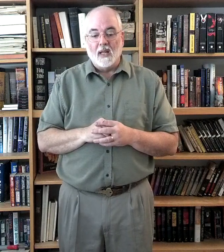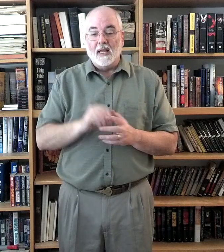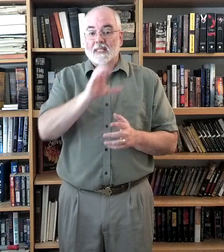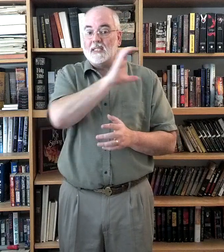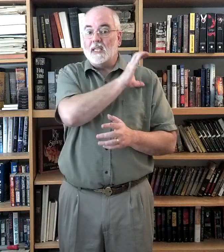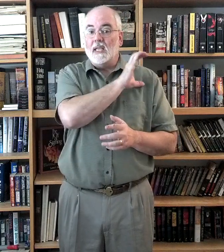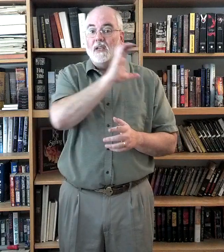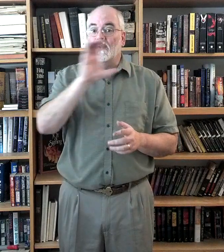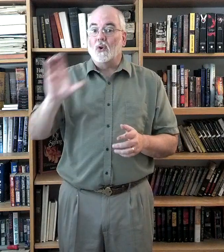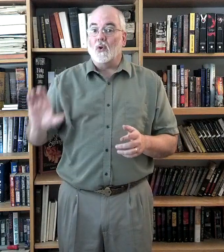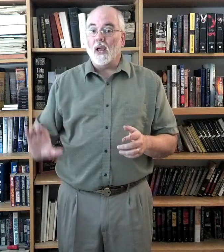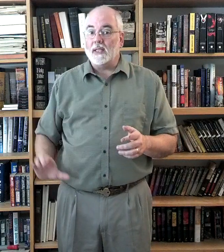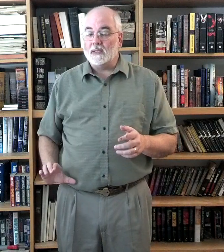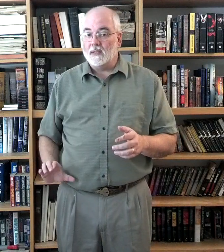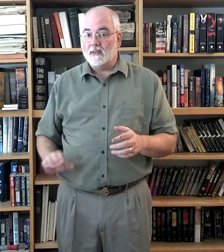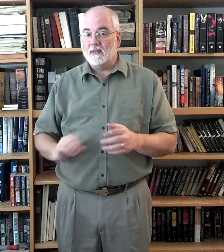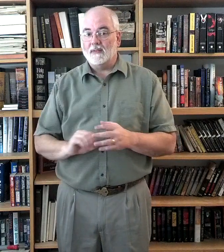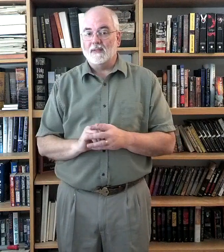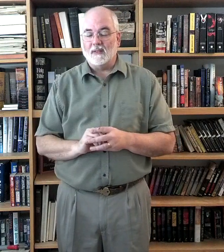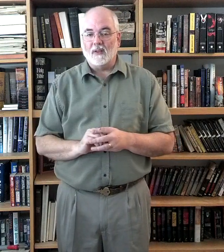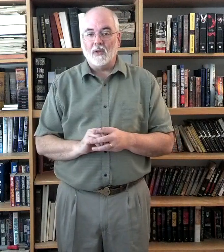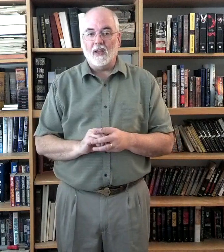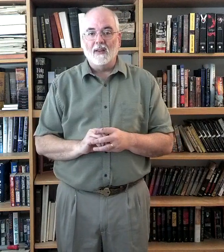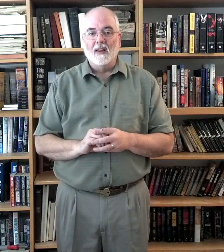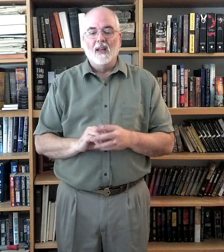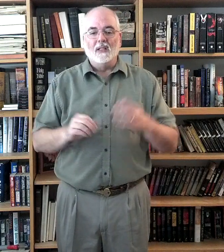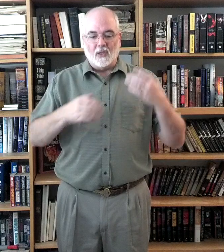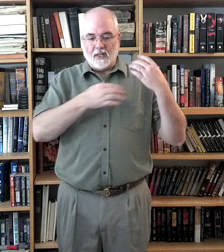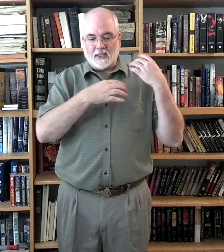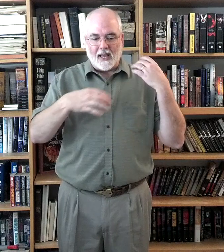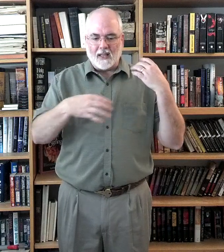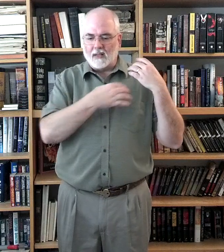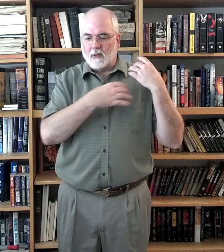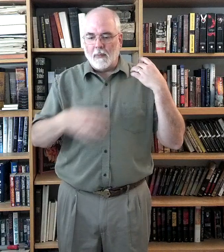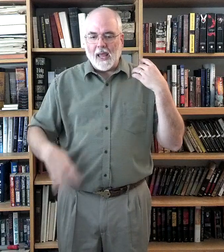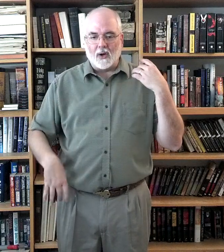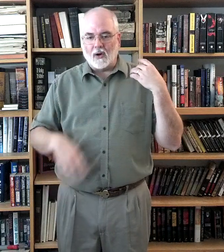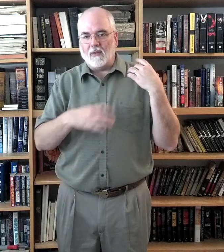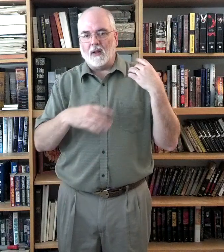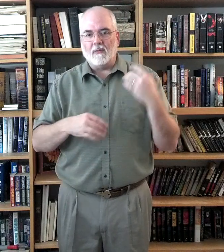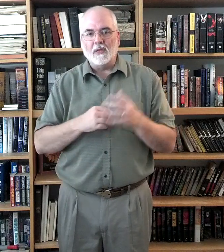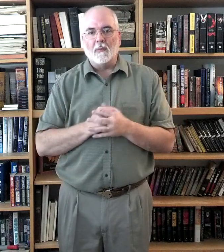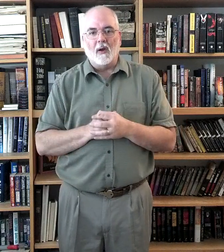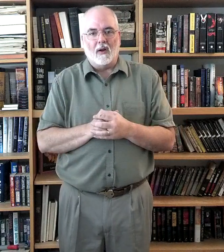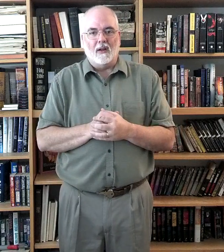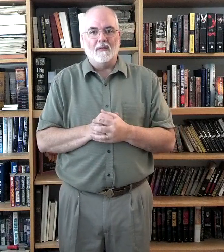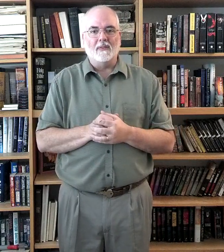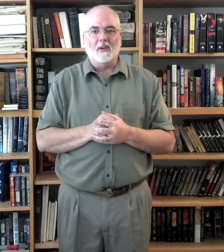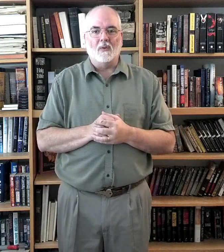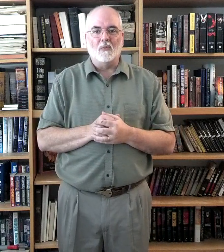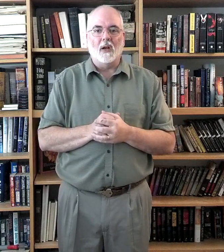C. For Christ. Okay? So it's like the banner of Miss America, or whatever.